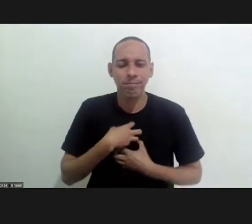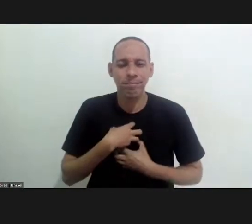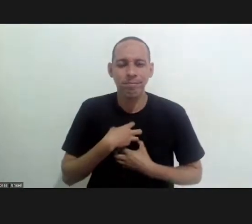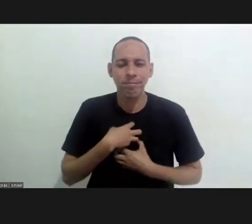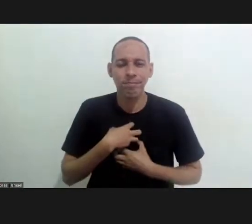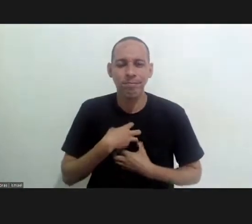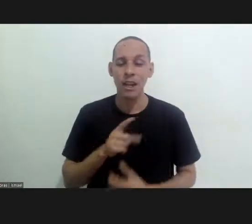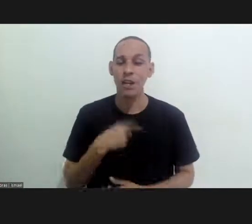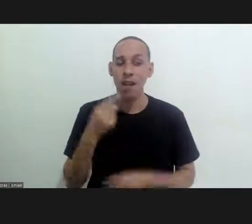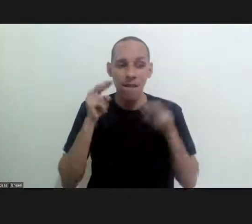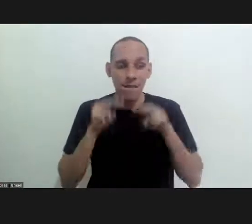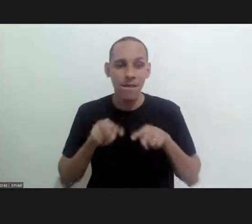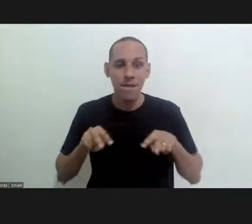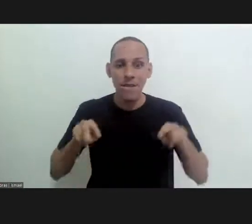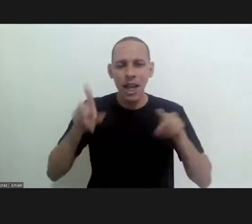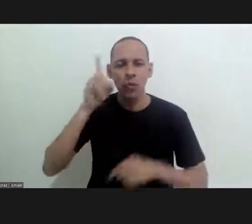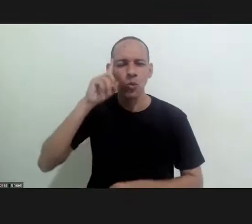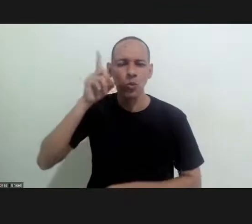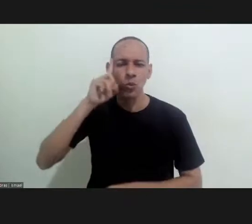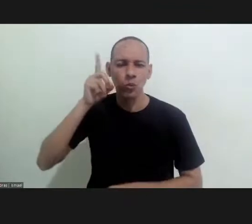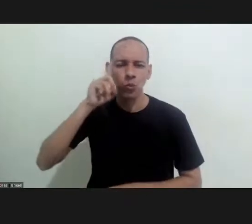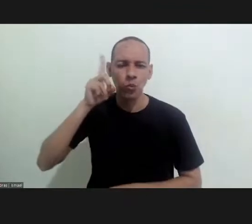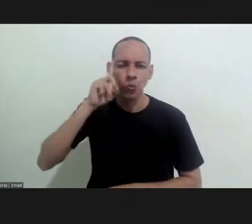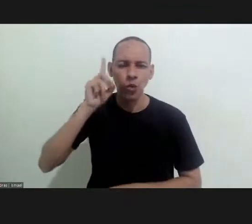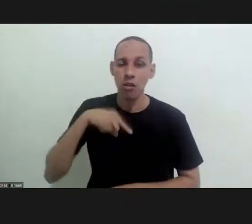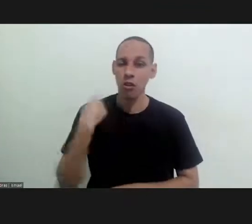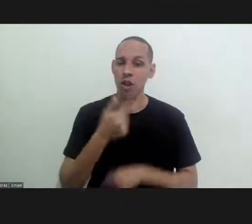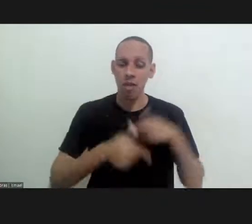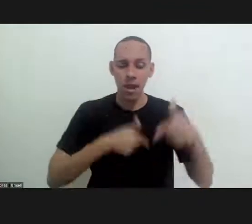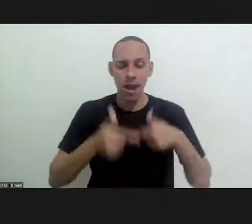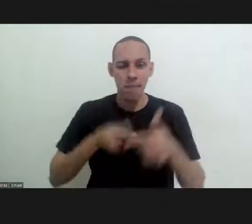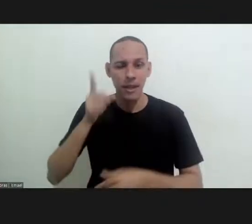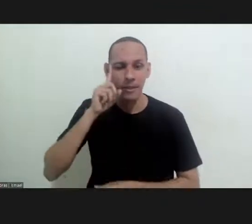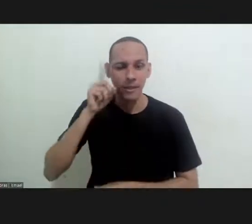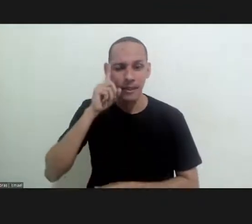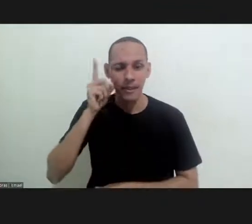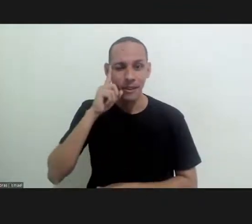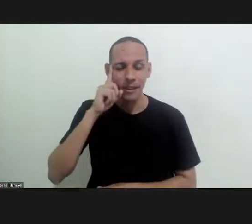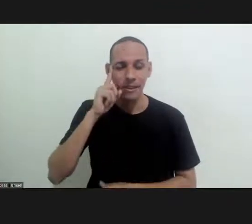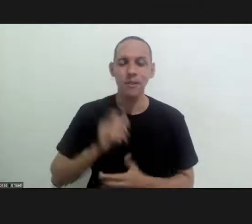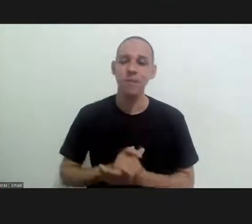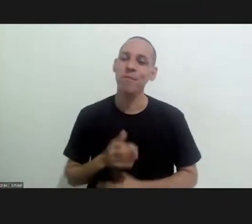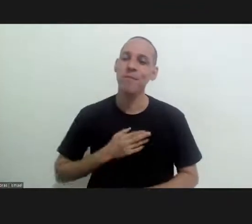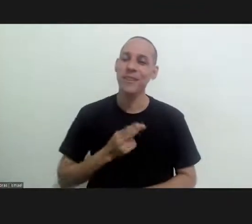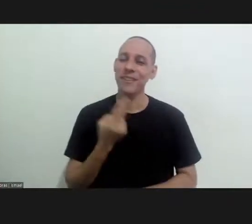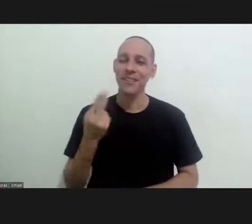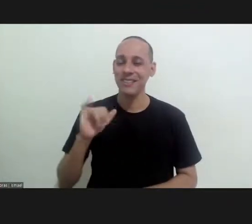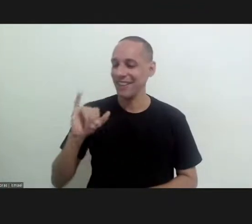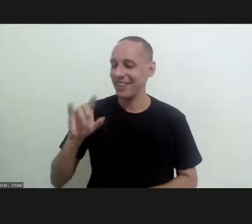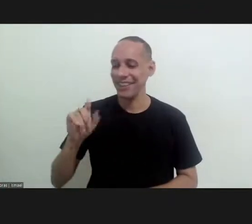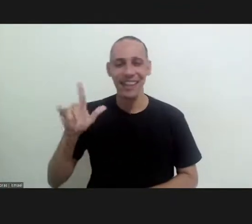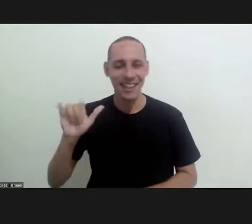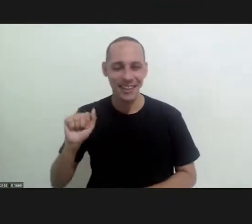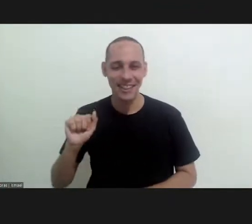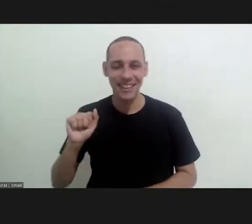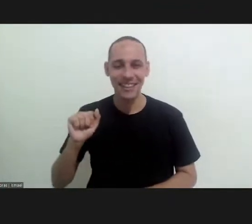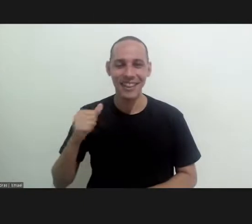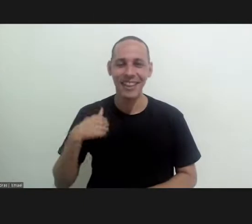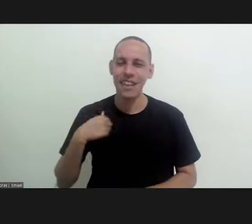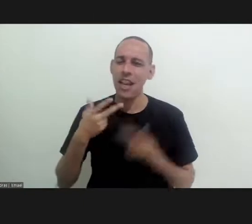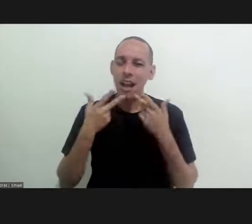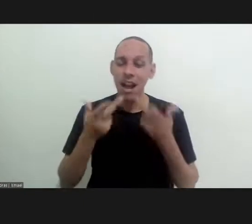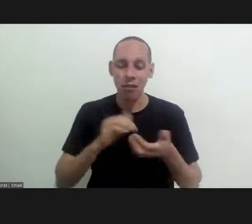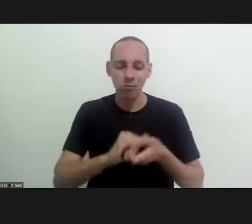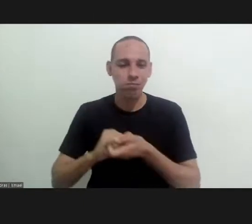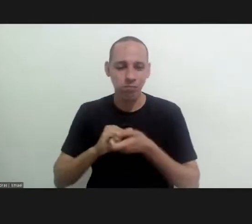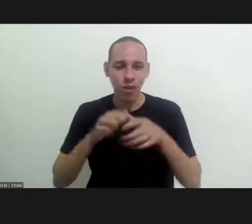our feelings and what we see on a daily basis in our daily work my name is elvira idalia and